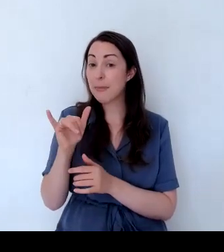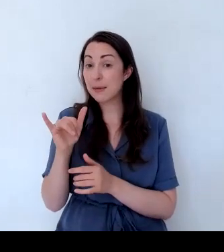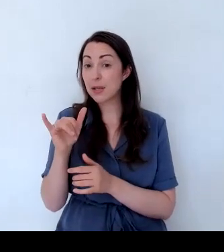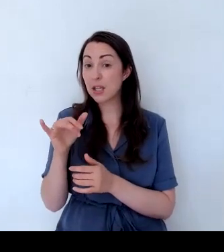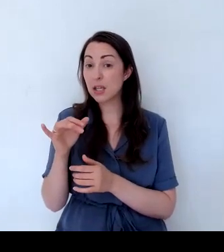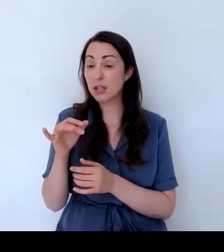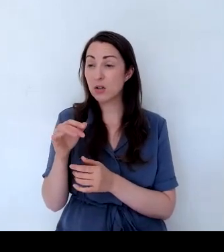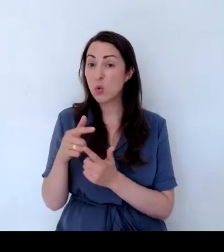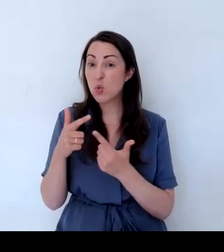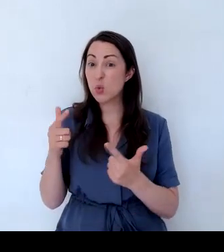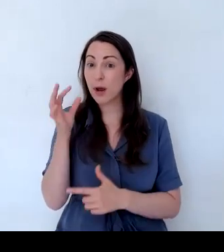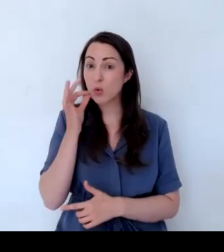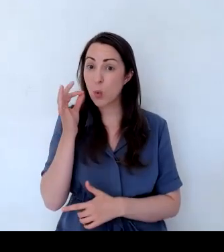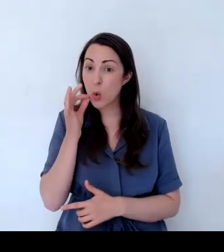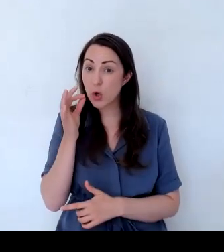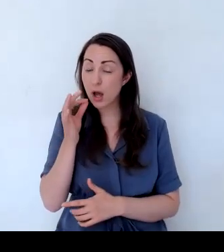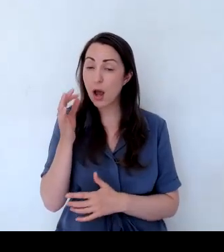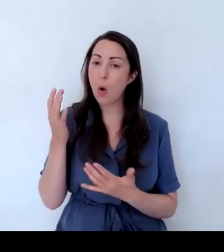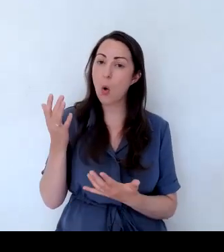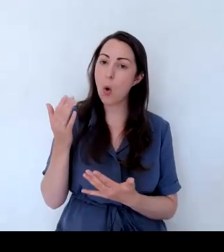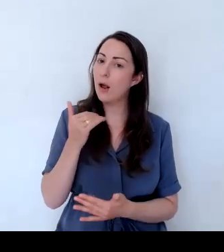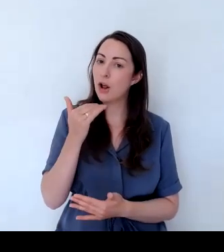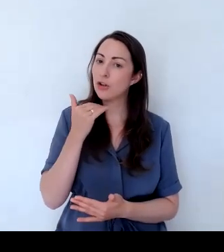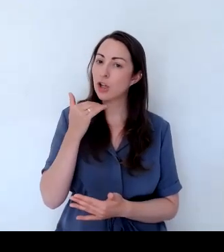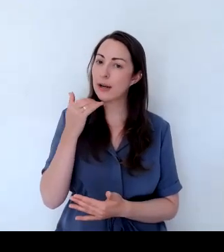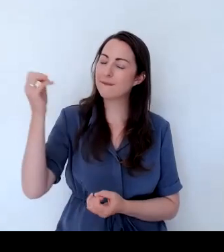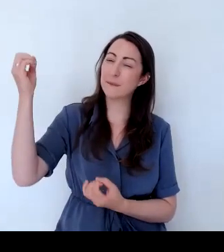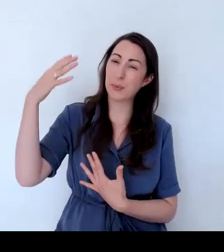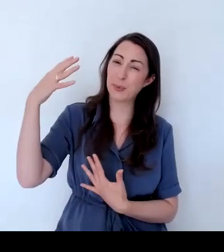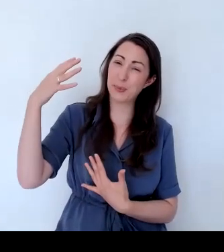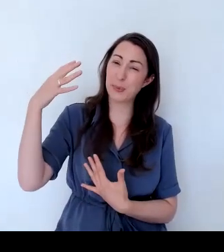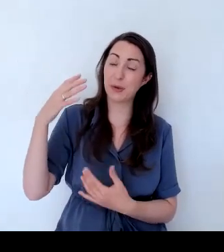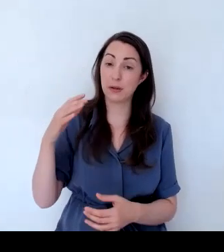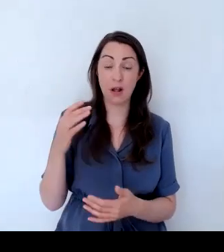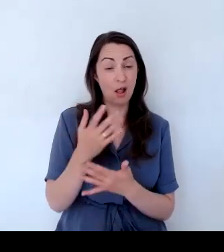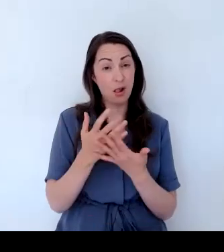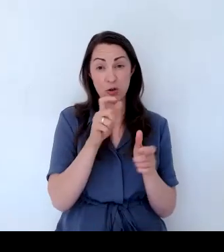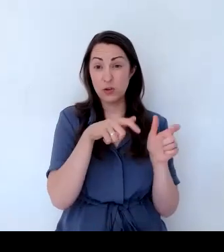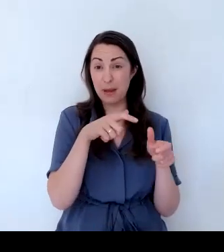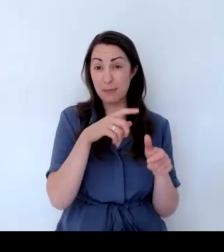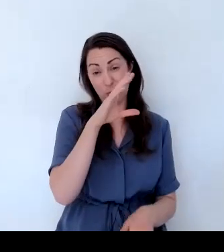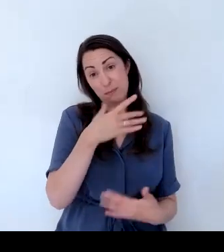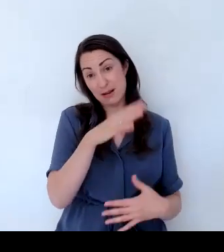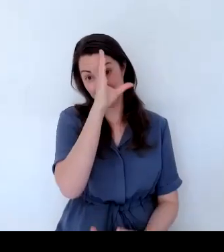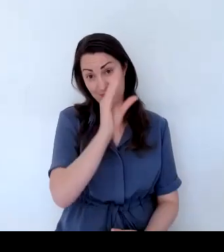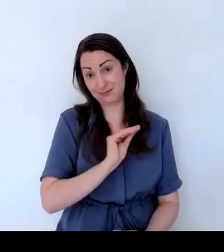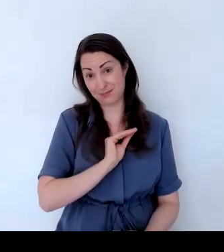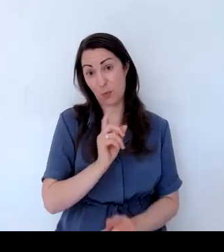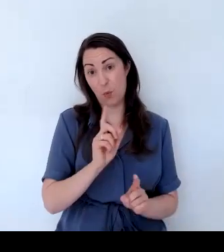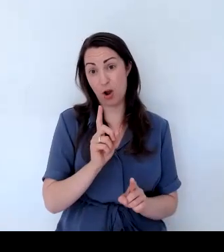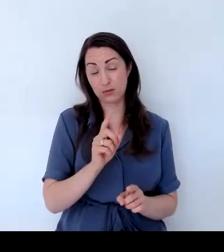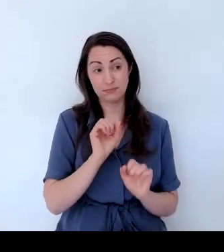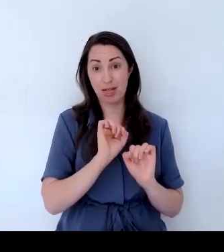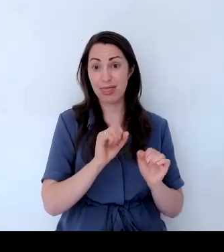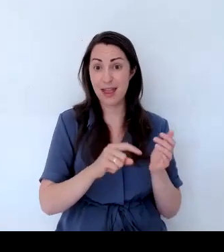Lots of people told me this year that they've lost their thymes because it's been too wet and they've maybe been sitting in water for too